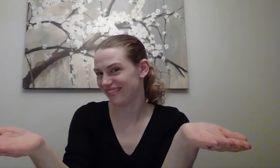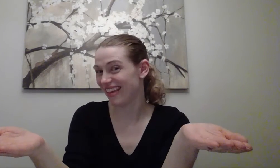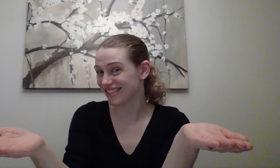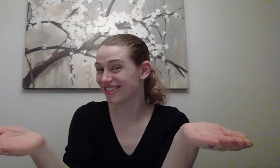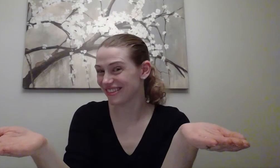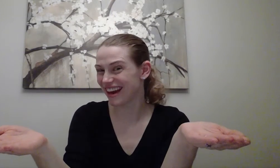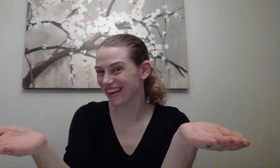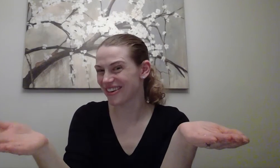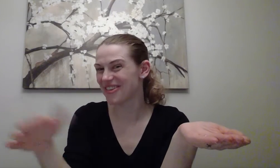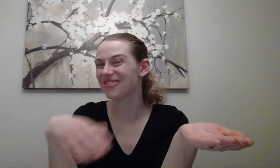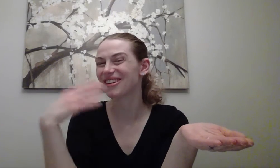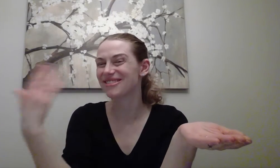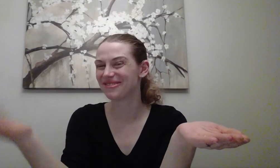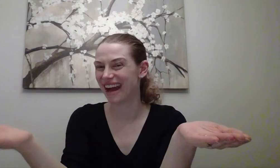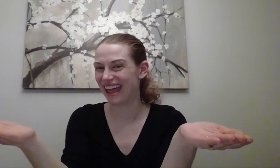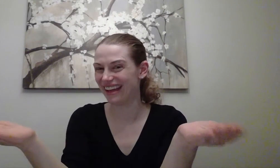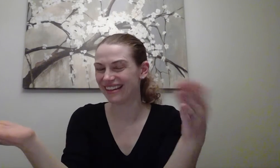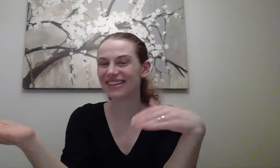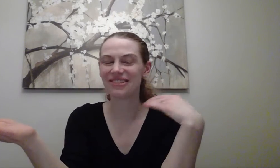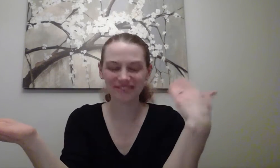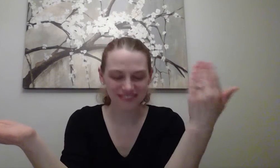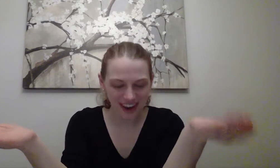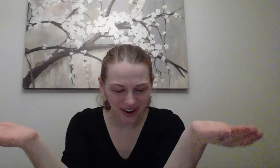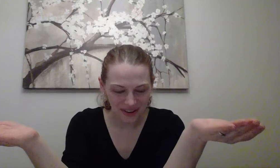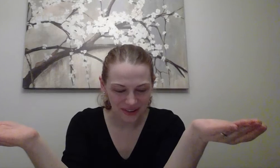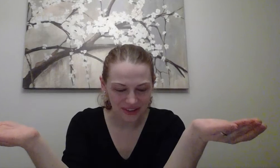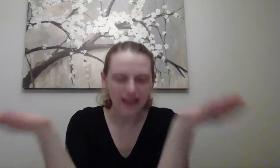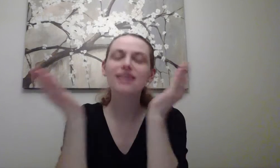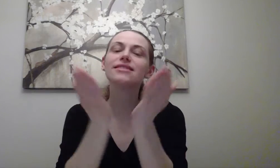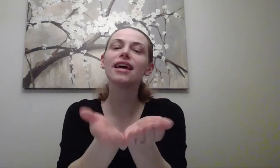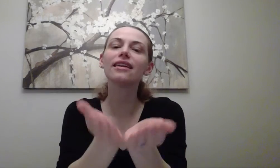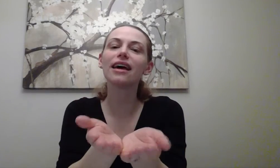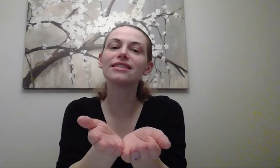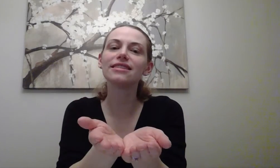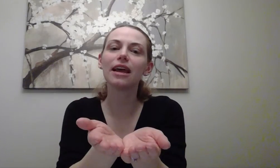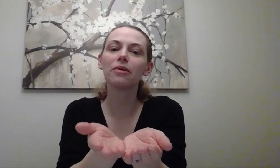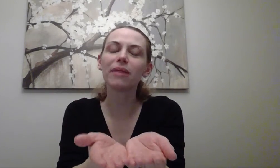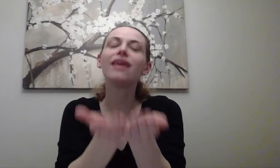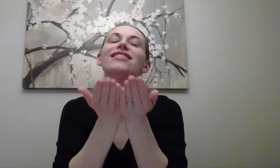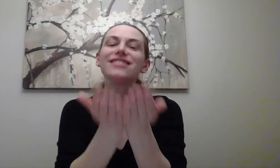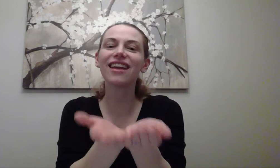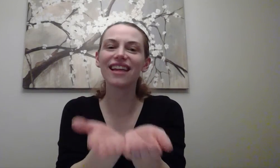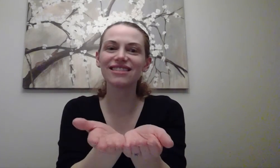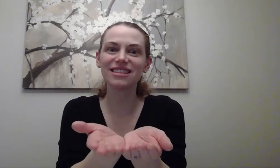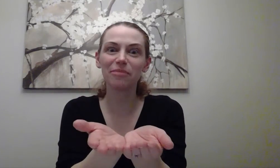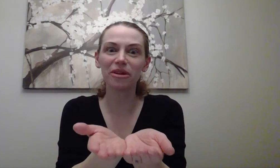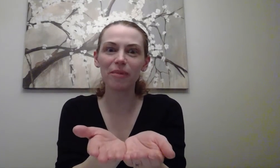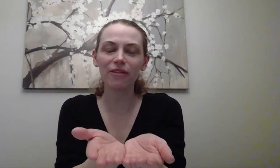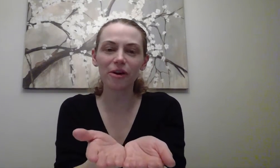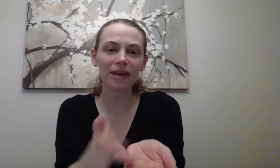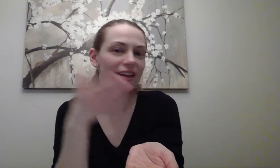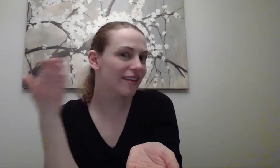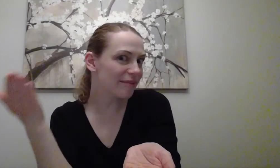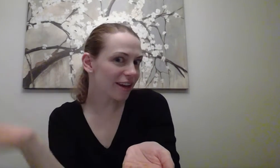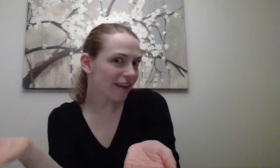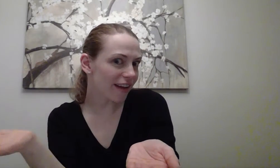Make sure you do it on your own first. Railroad. Sunglasses. Say it with me. Sunglasses. Pull it apart for me. Let hear you.